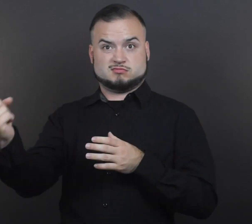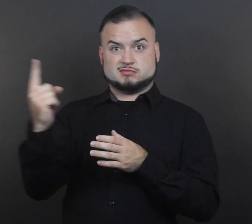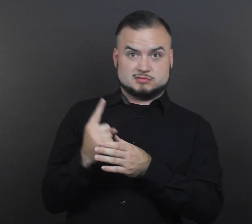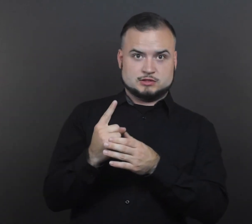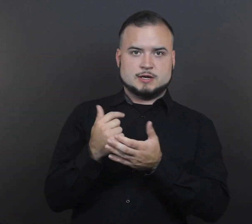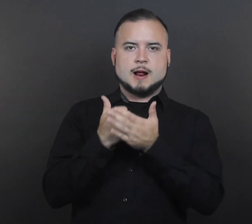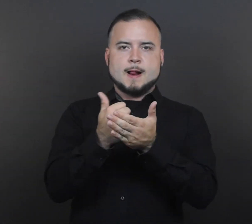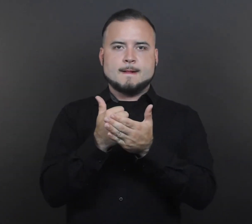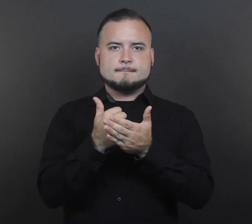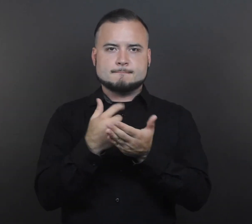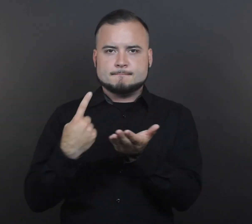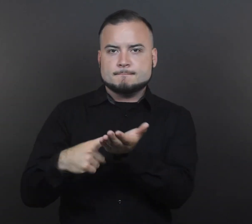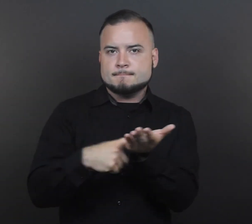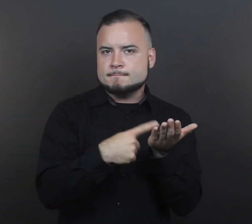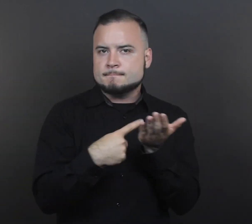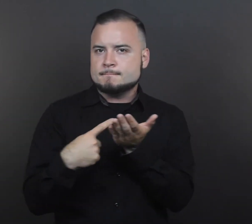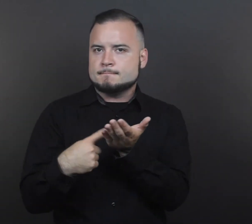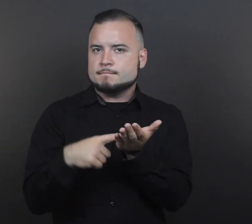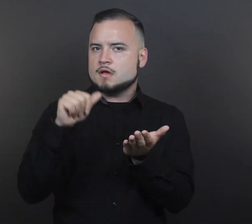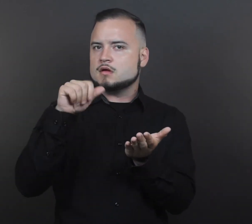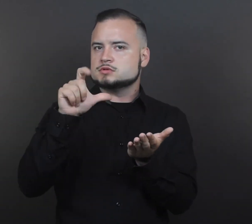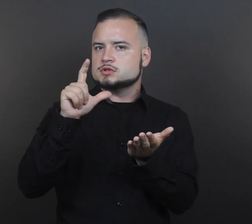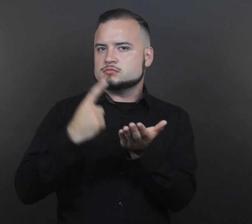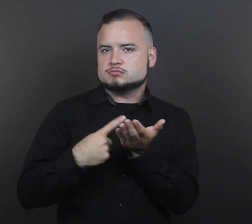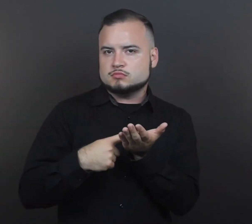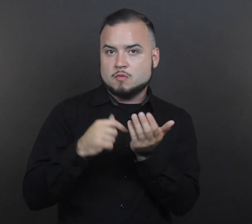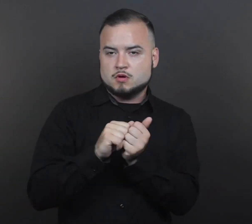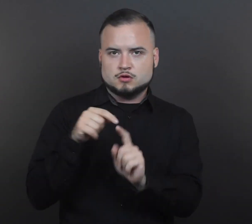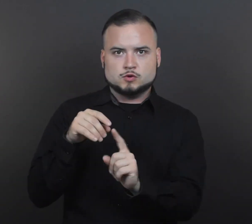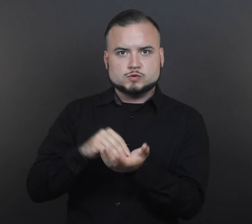ASL discussions for students who are being considered for EL status.